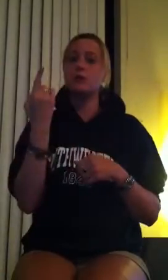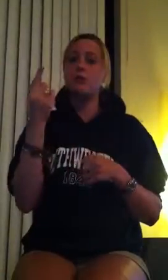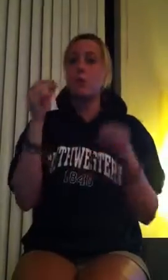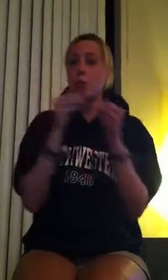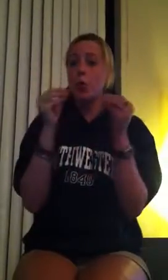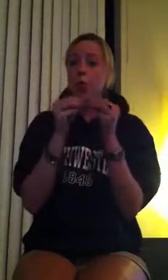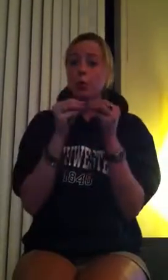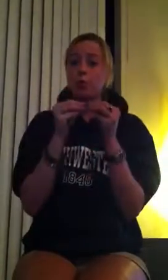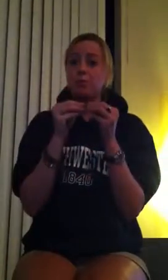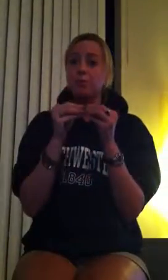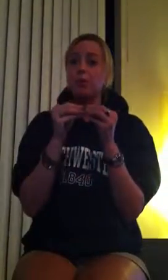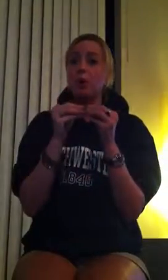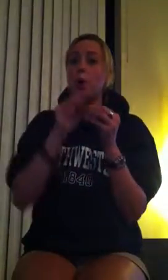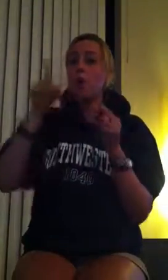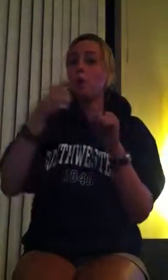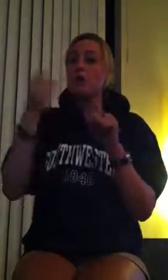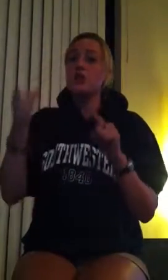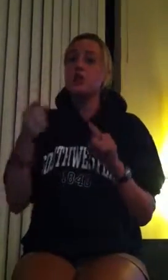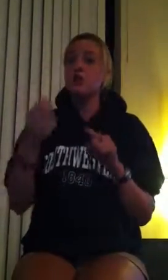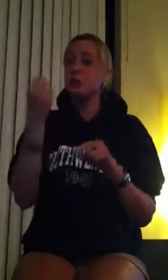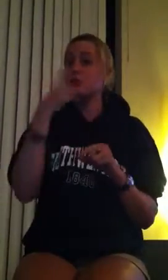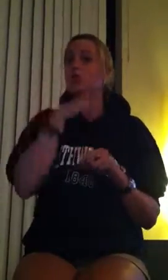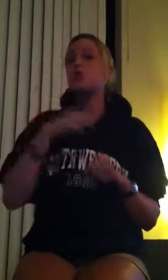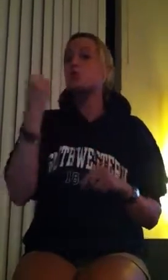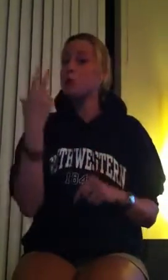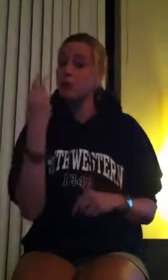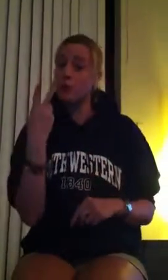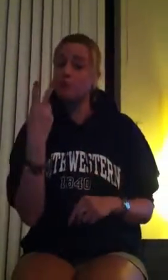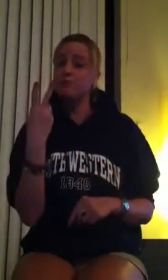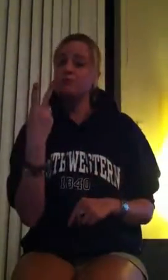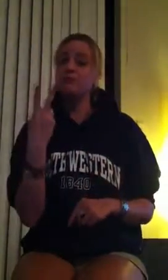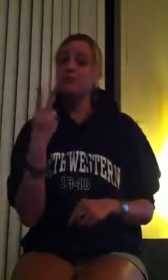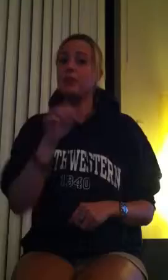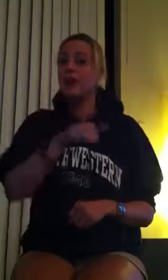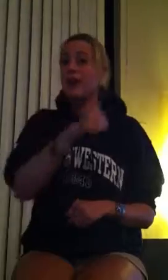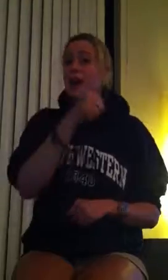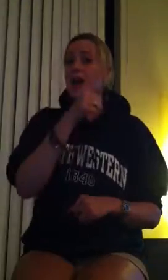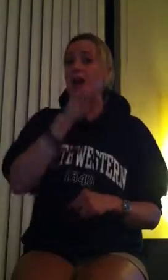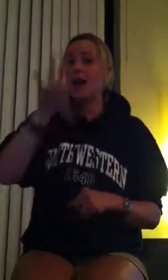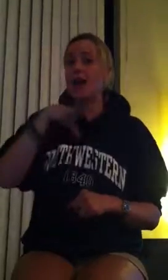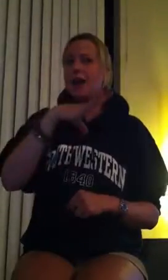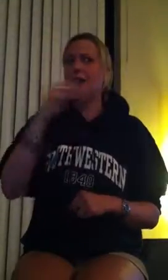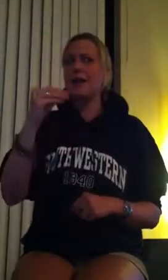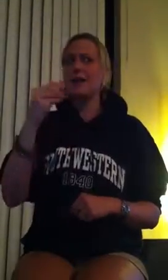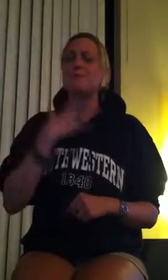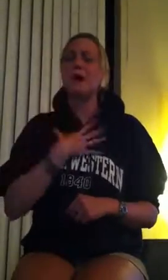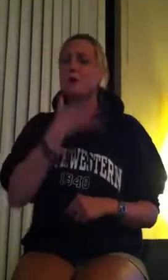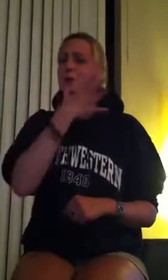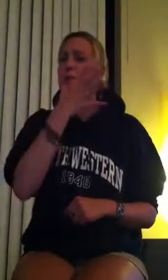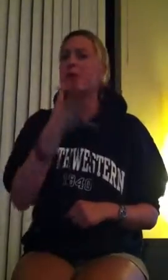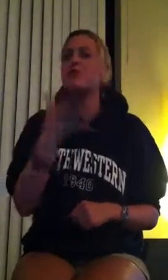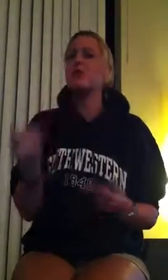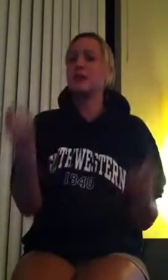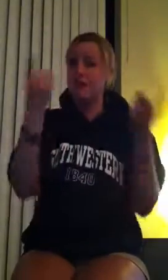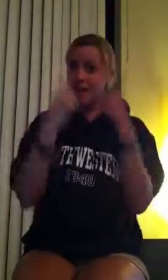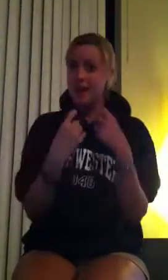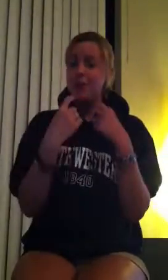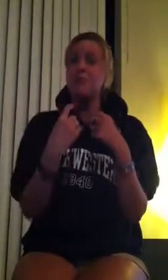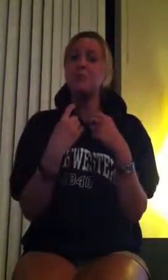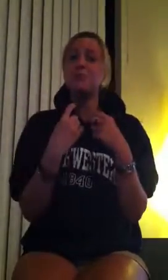she could speak no English, and of course I could speak very little Arabic, but she taught me. And